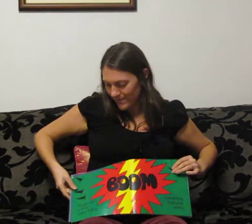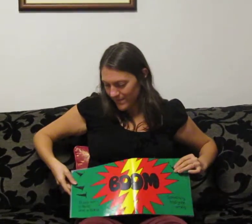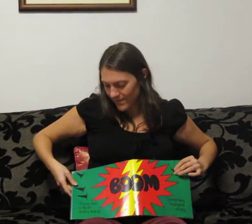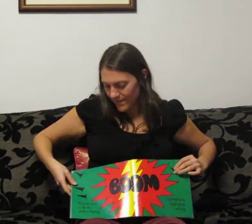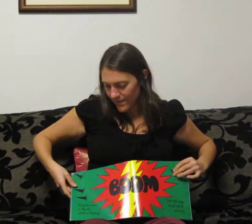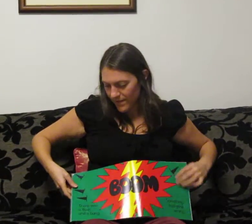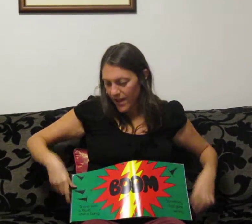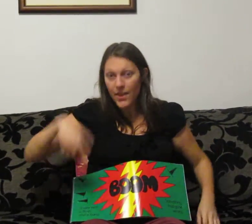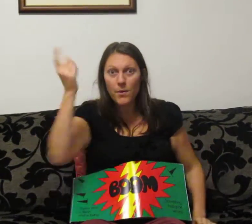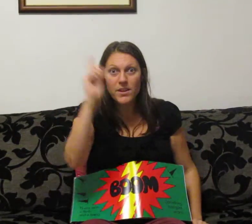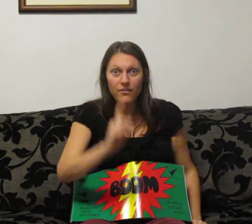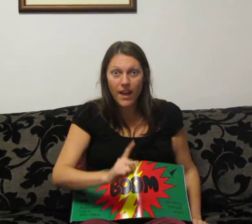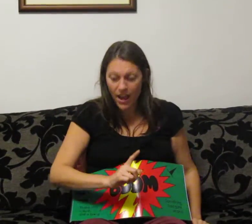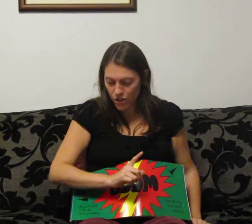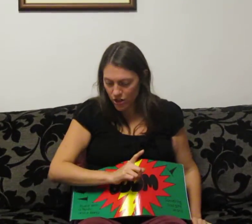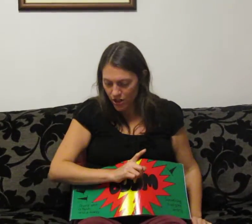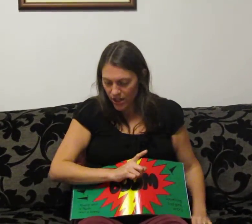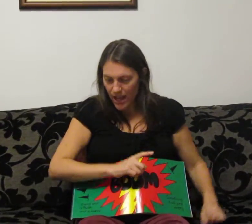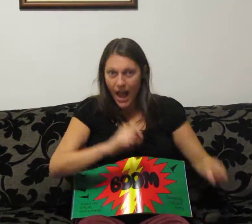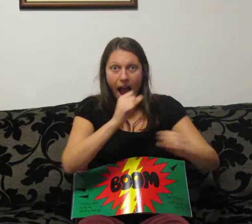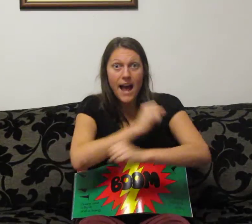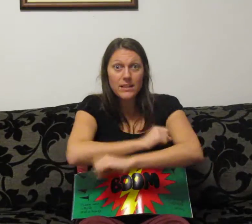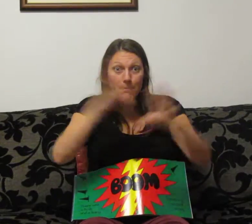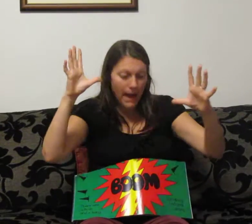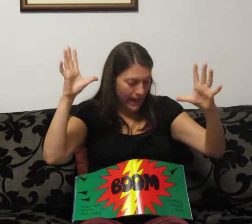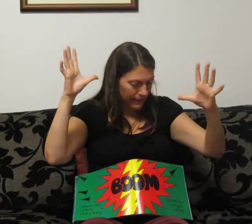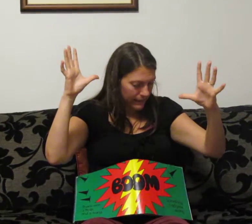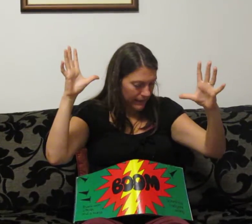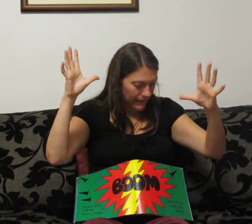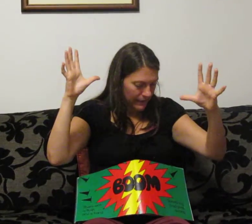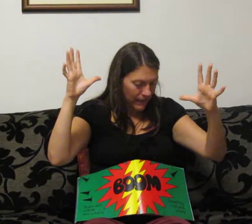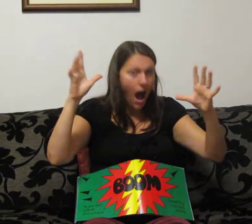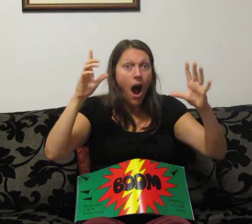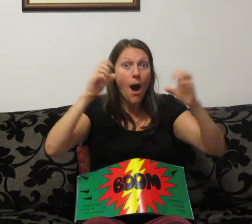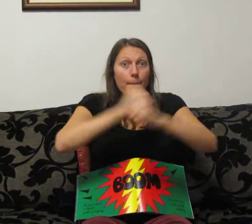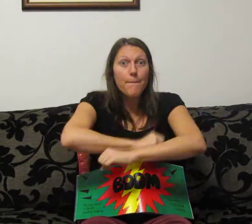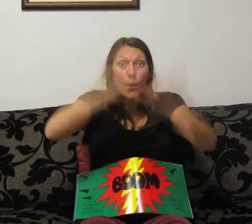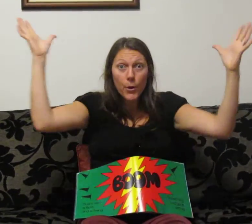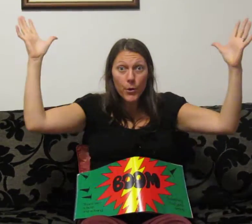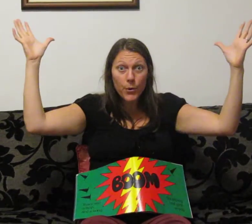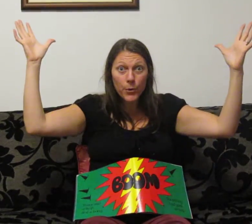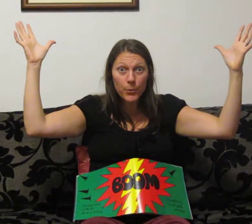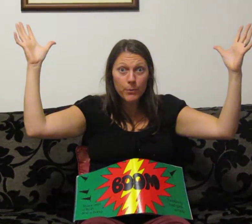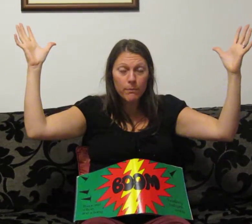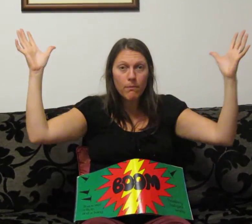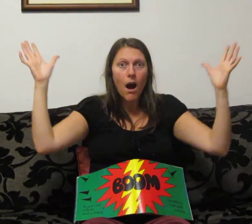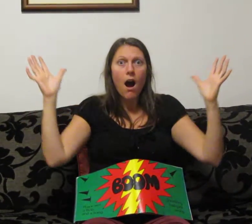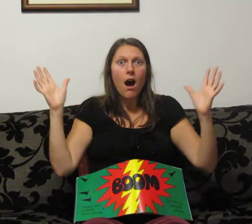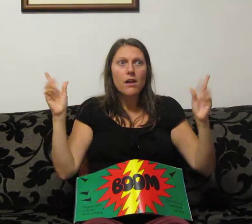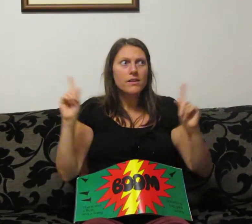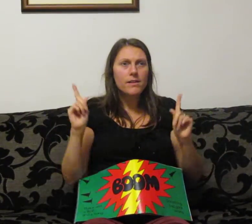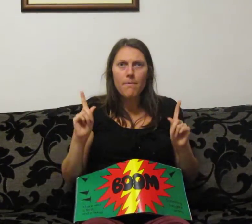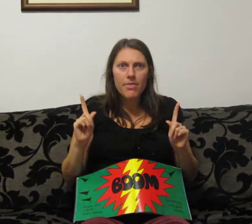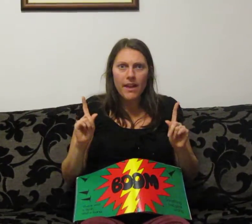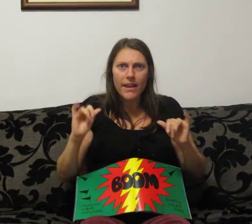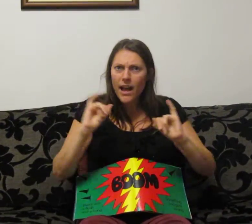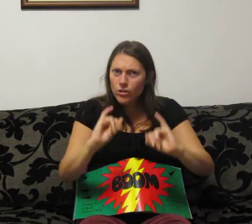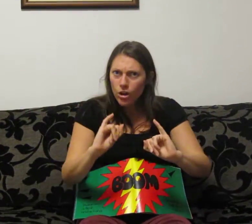There was a flash and a bang. Boom. Something had gone